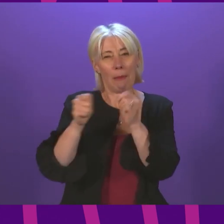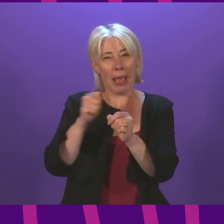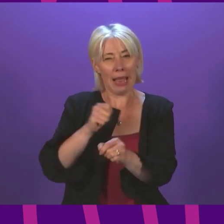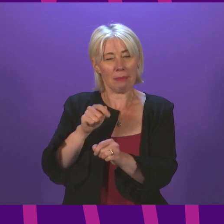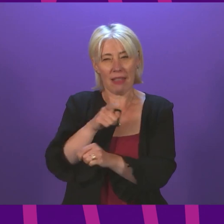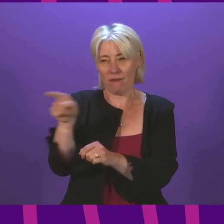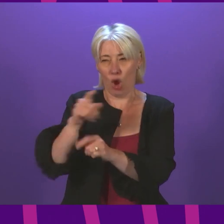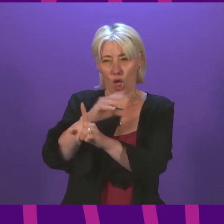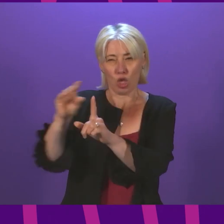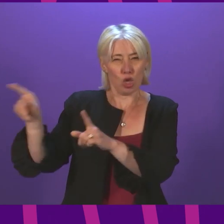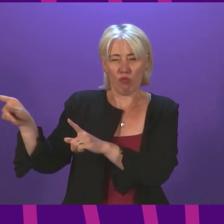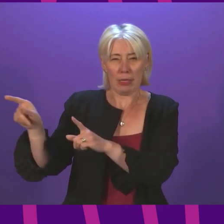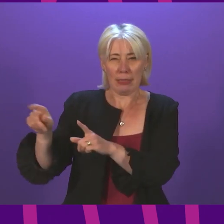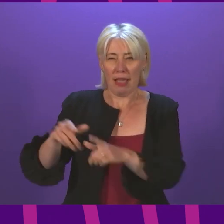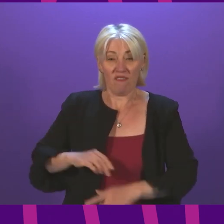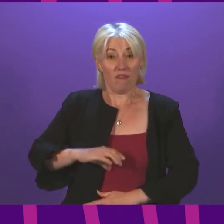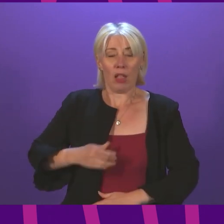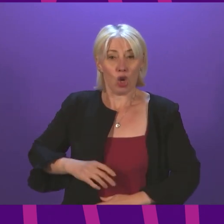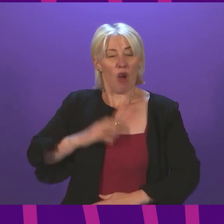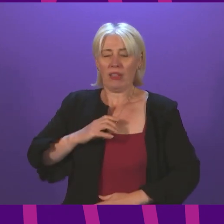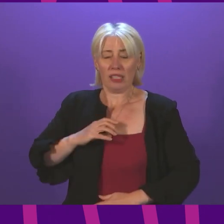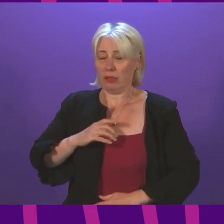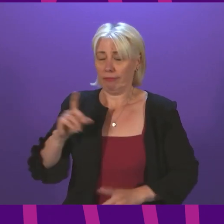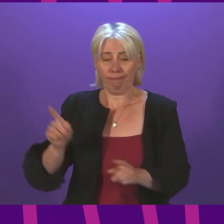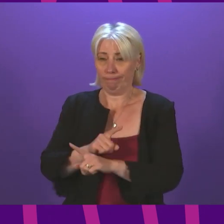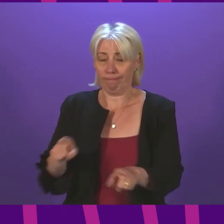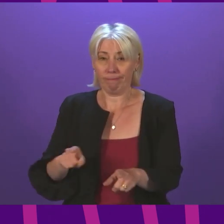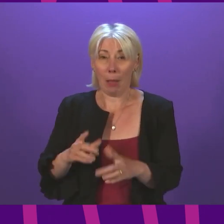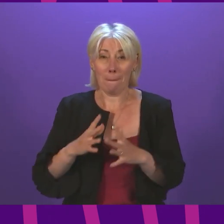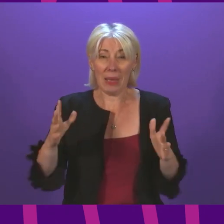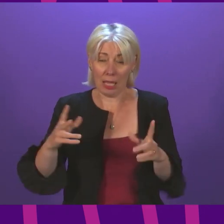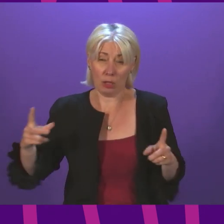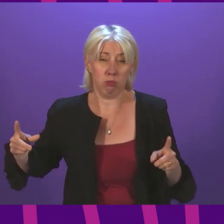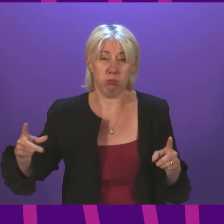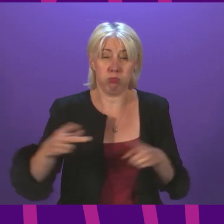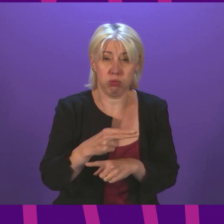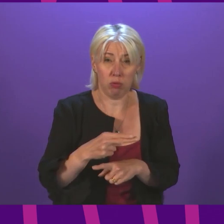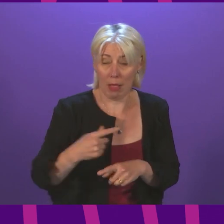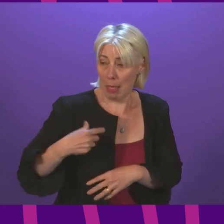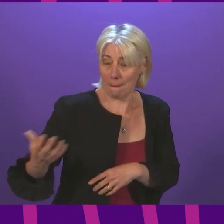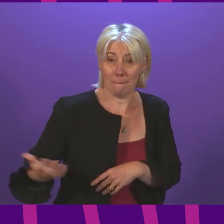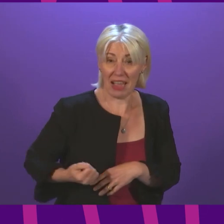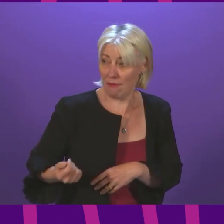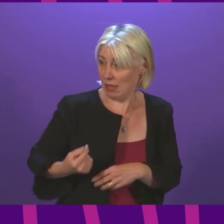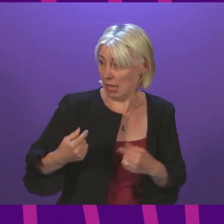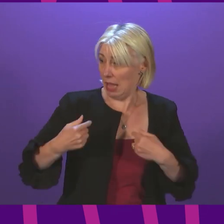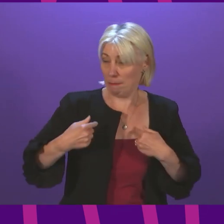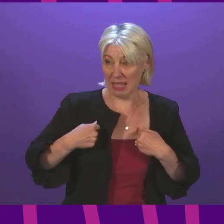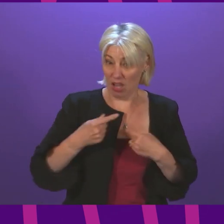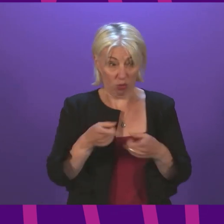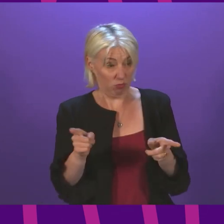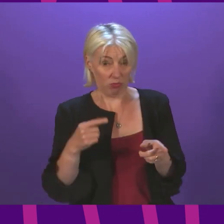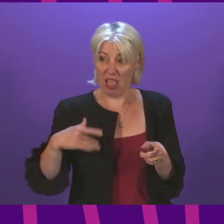Tory colleagues over there. Making the biggest overnight cut to social security in my and most people here's lifetimes